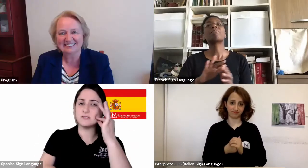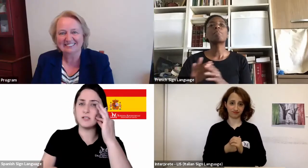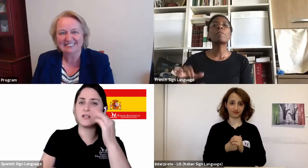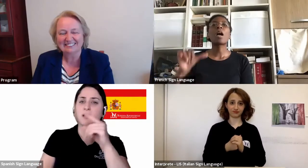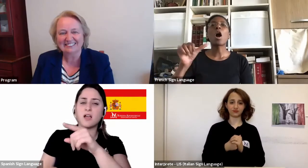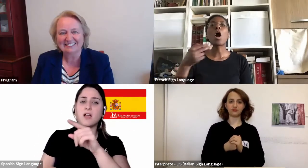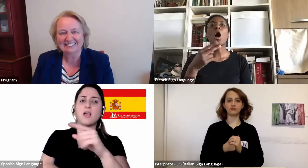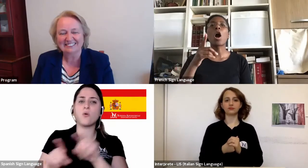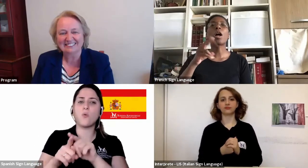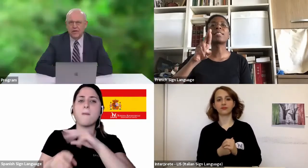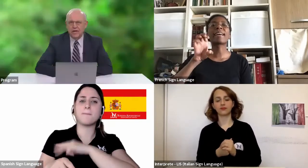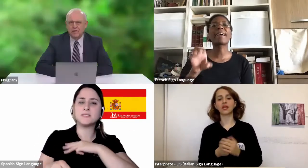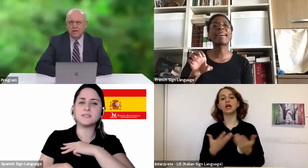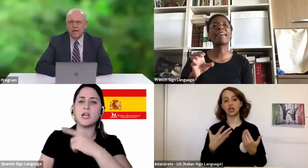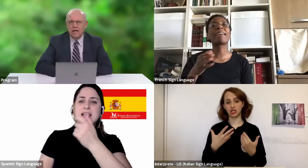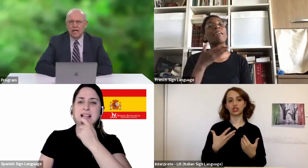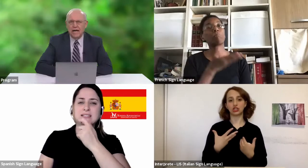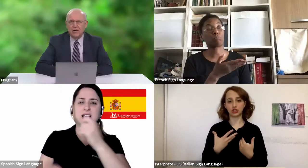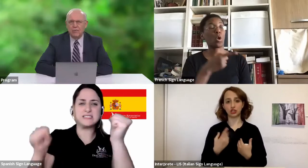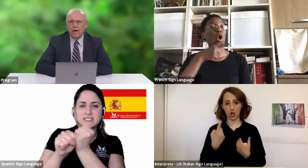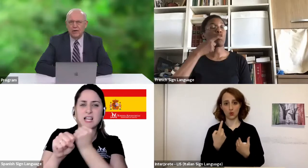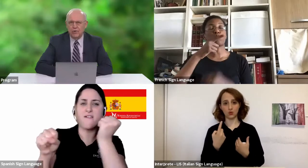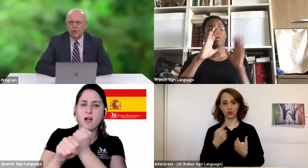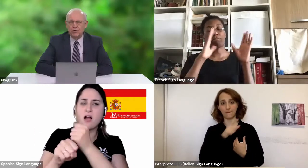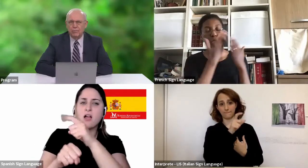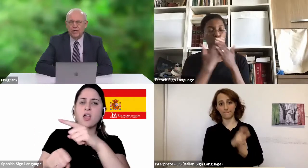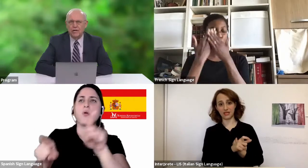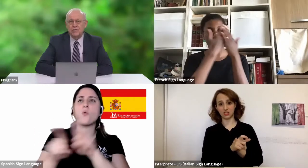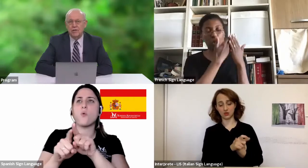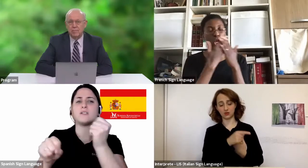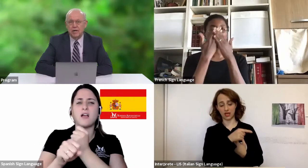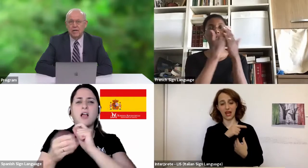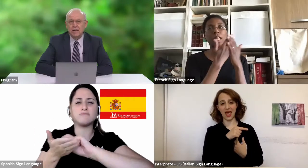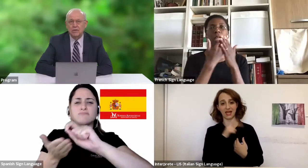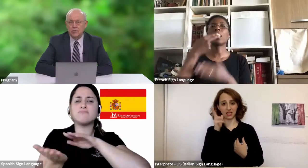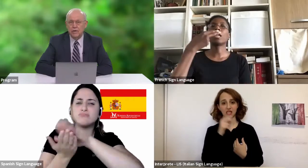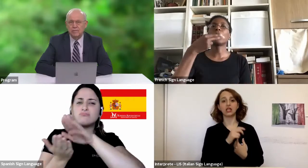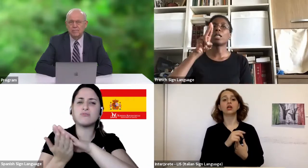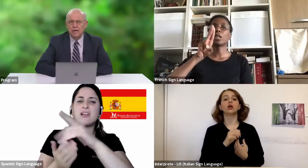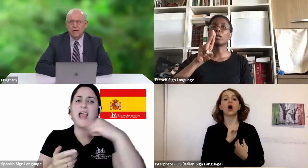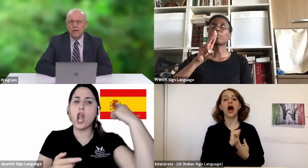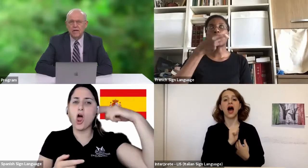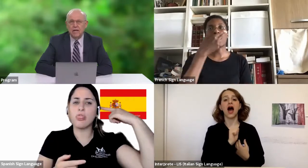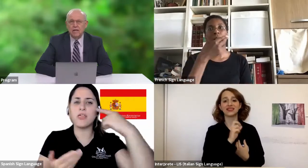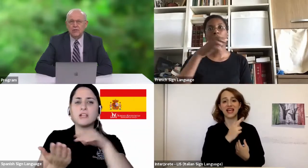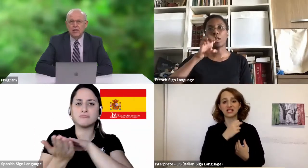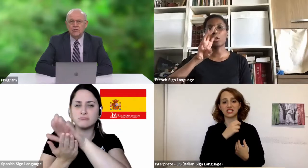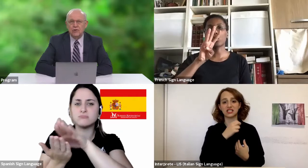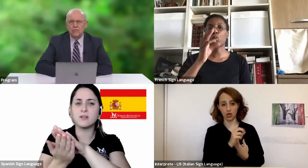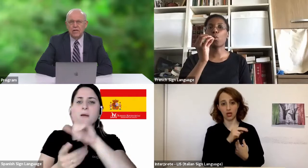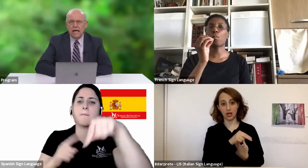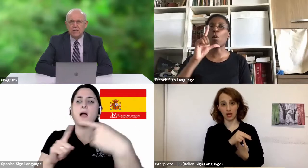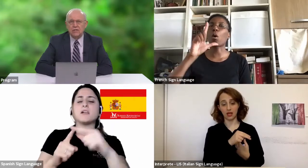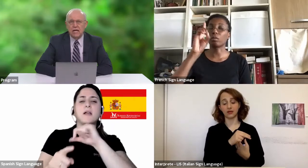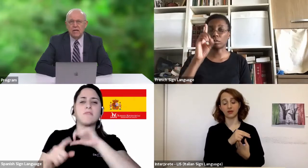After working as a legal editor in London, and later running her own communications company in Sweden. She